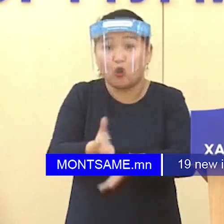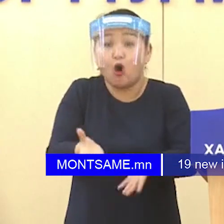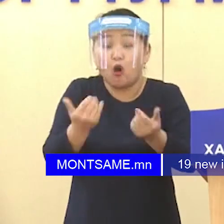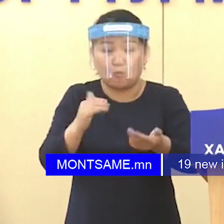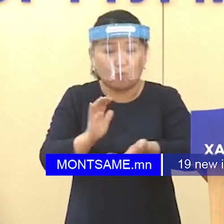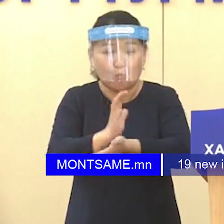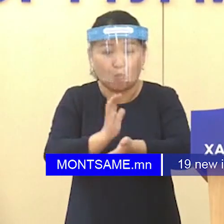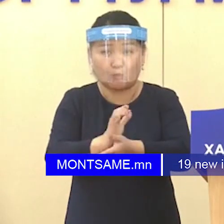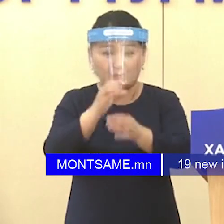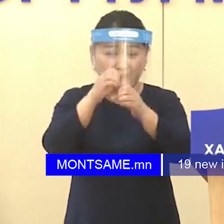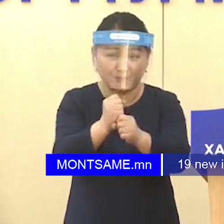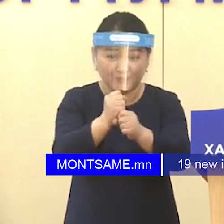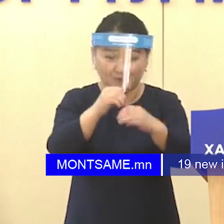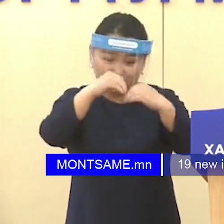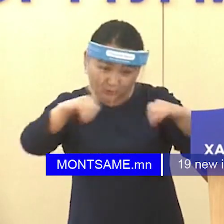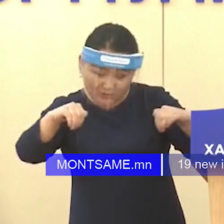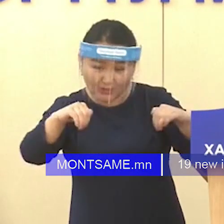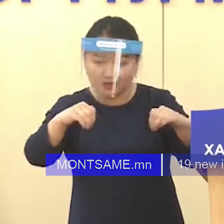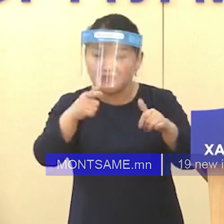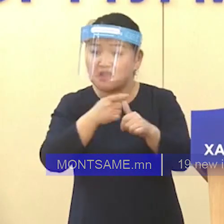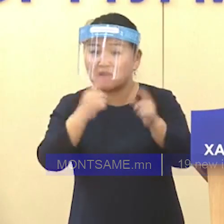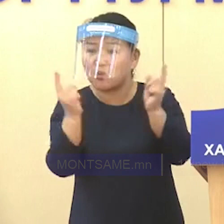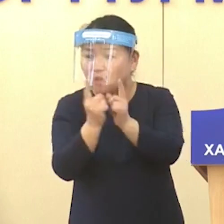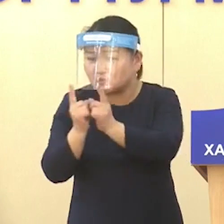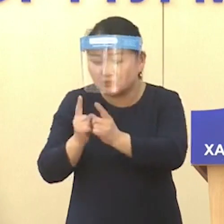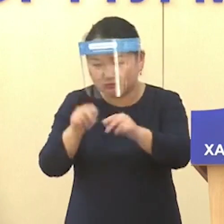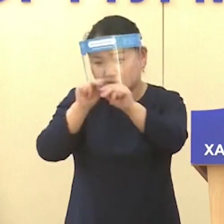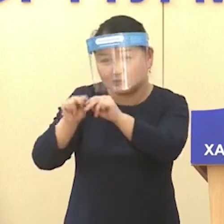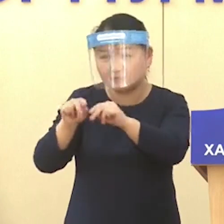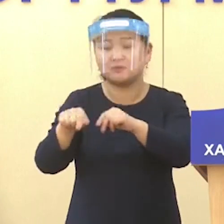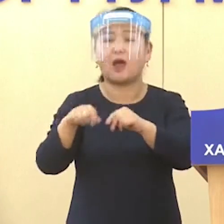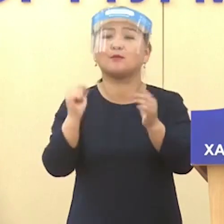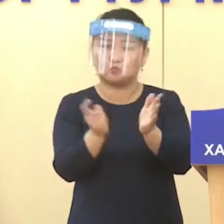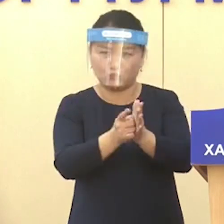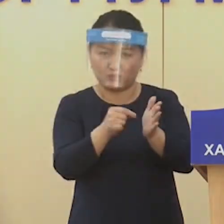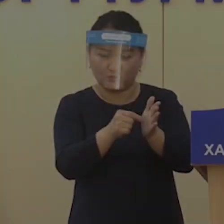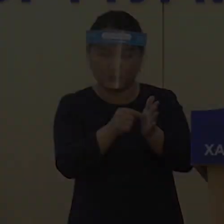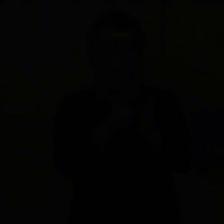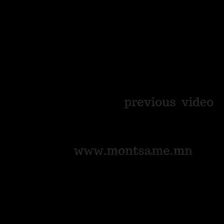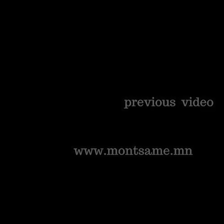being monitored at the center and the people diagnosed with COVID-19 are in stable condition